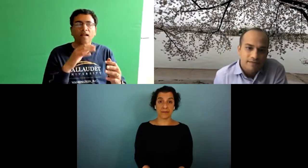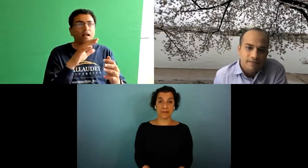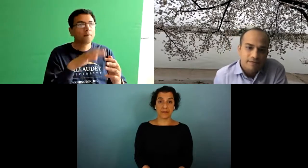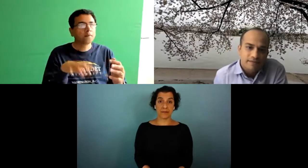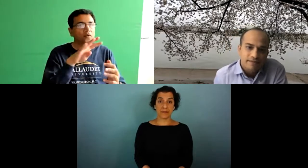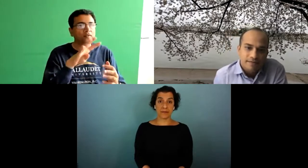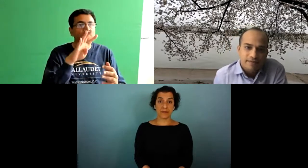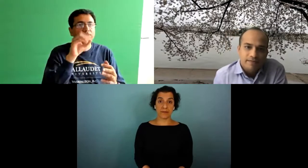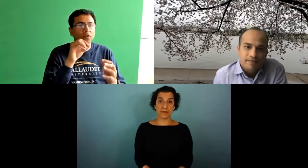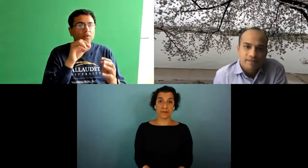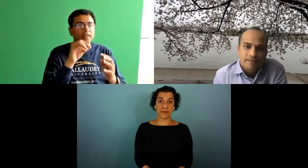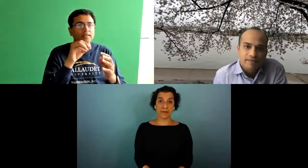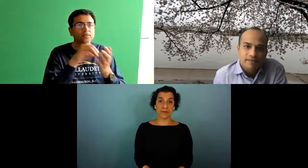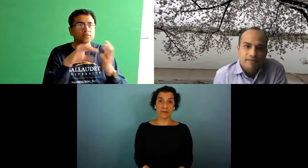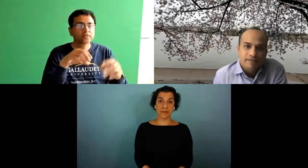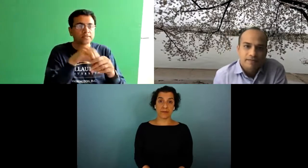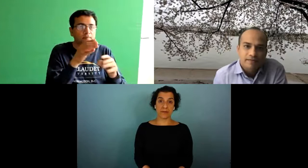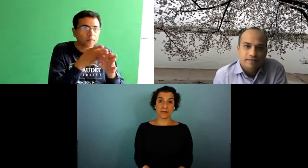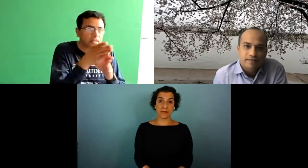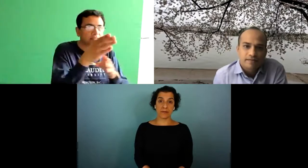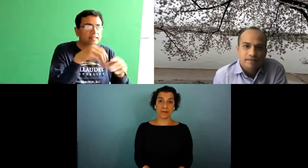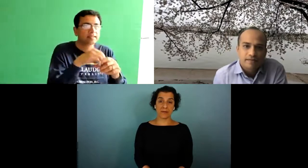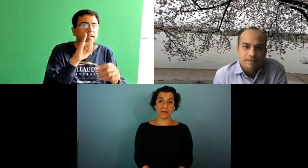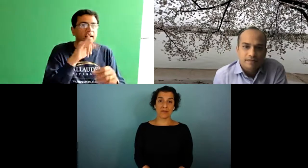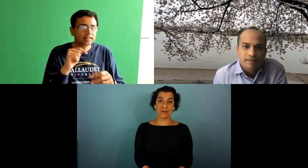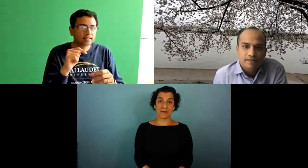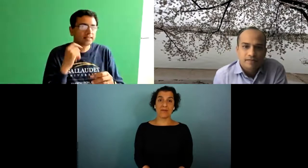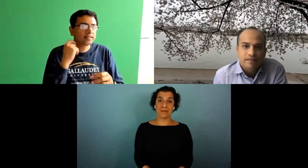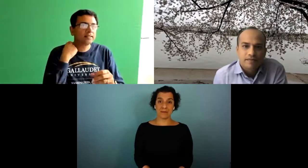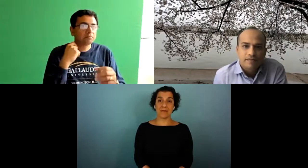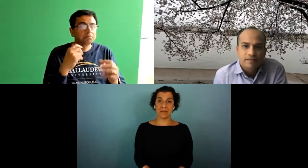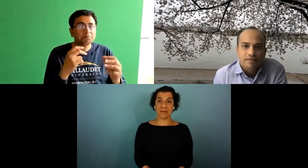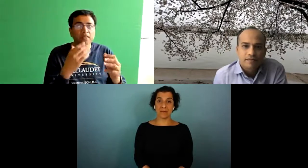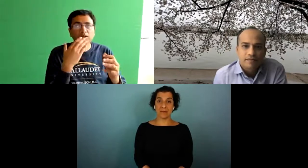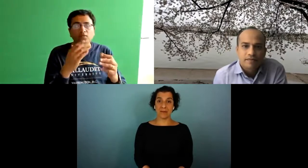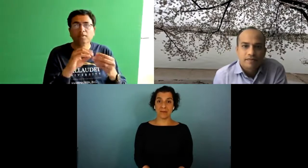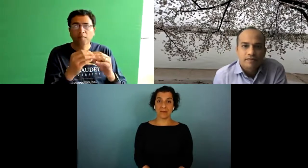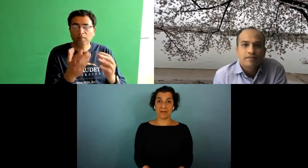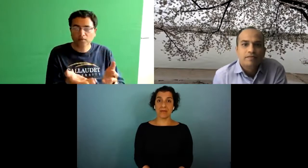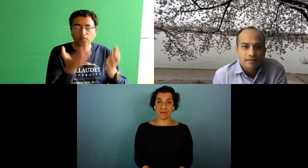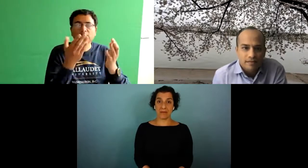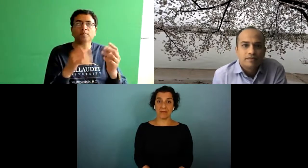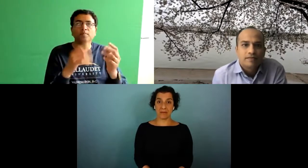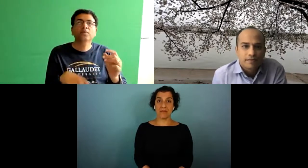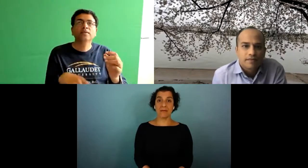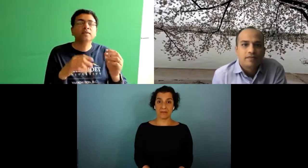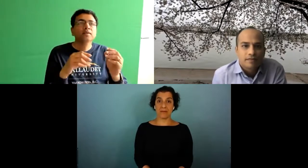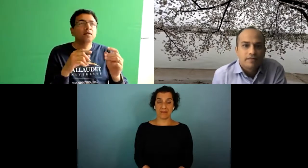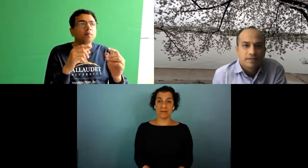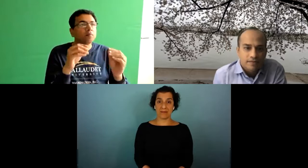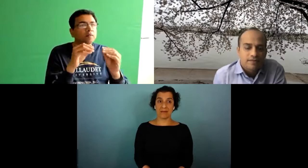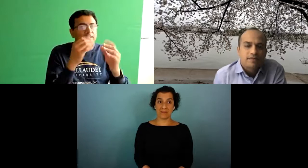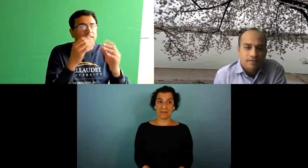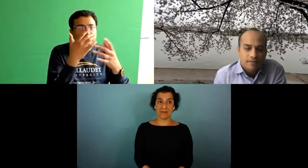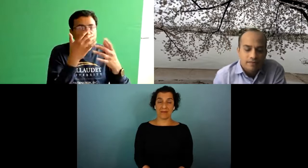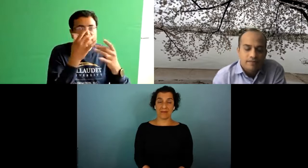so we have about 40 students in an it in our it major which is a pretty